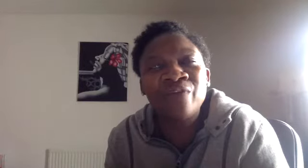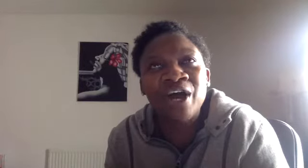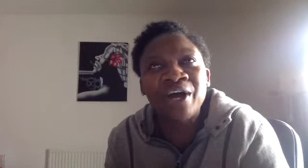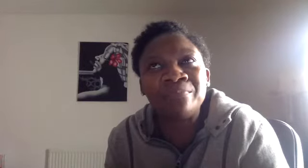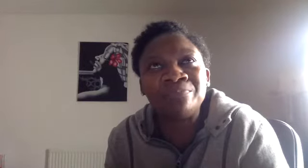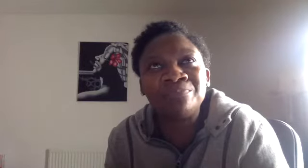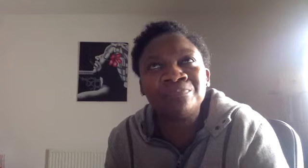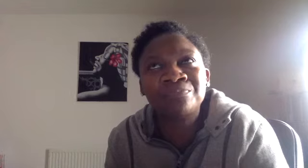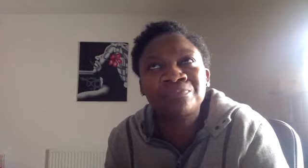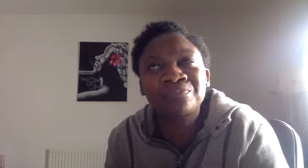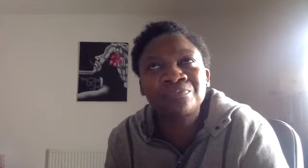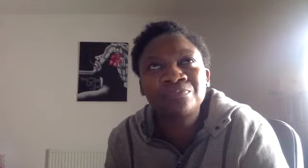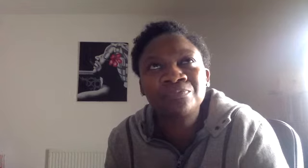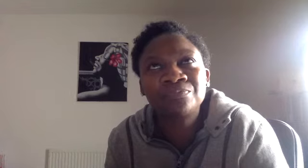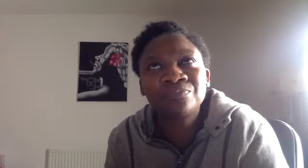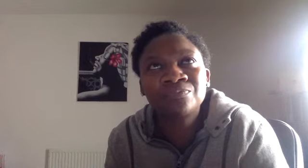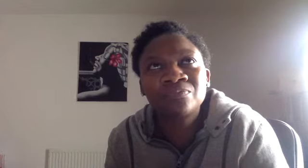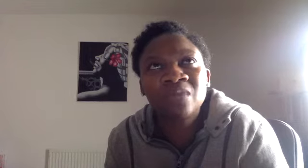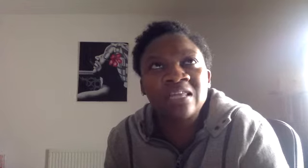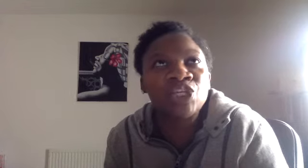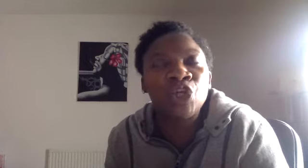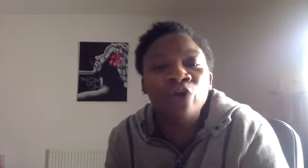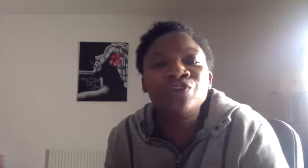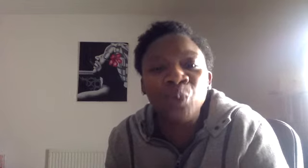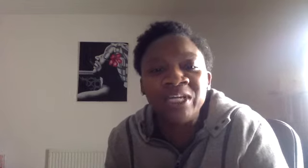there's a lot of noise.